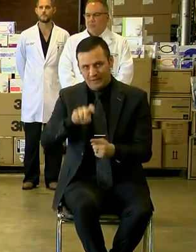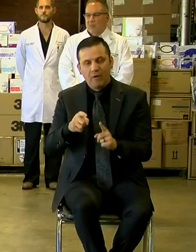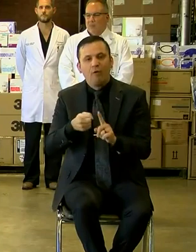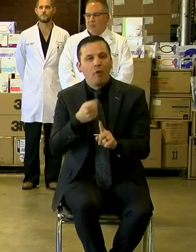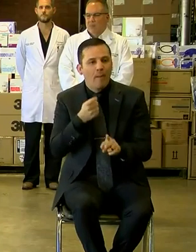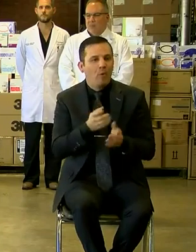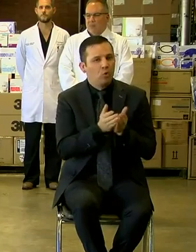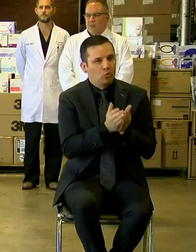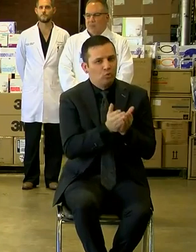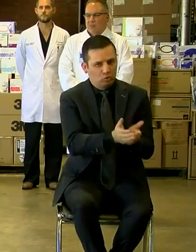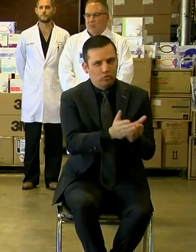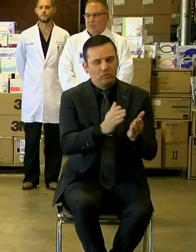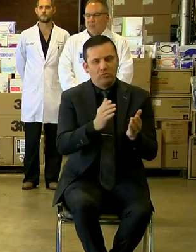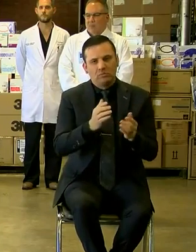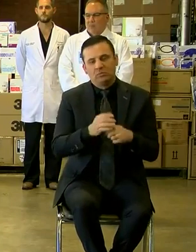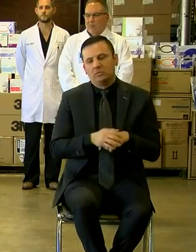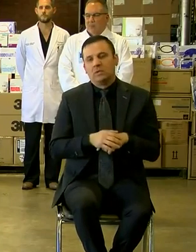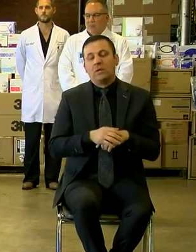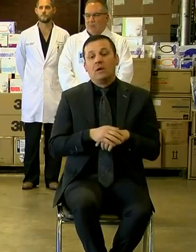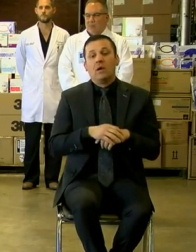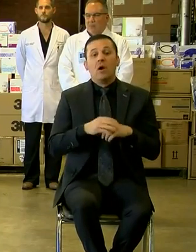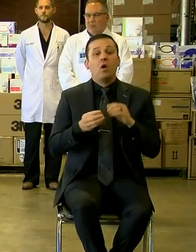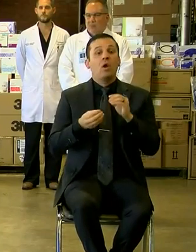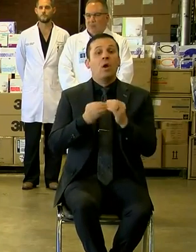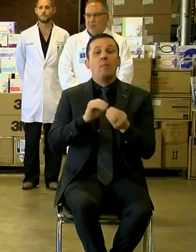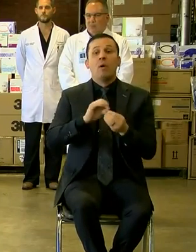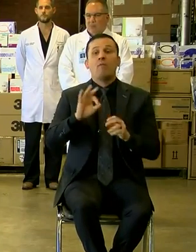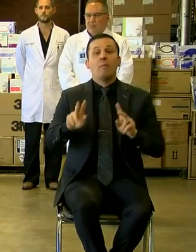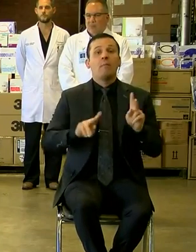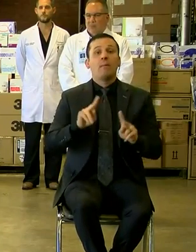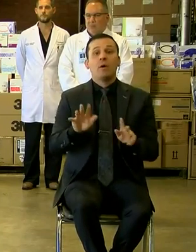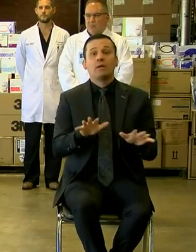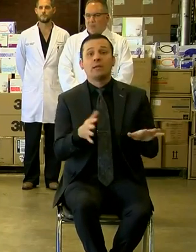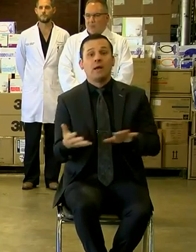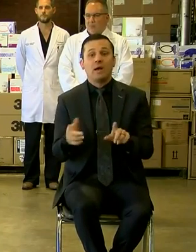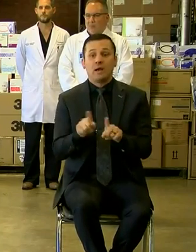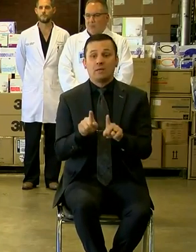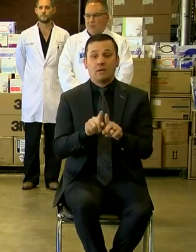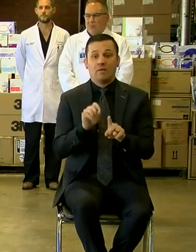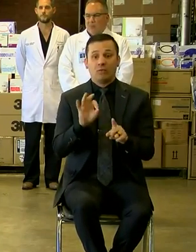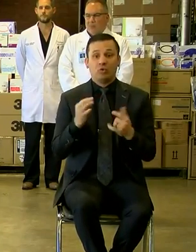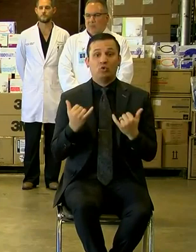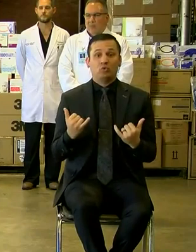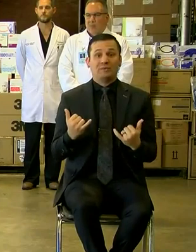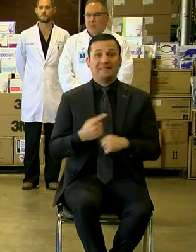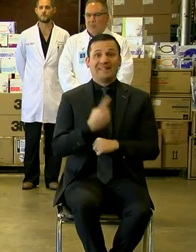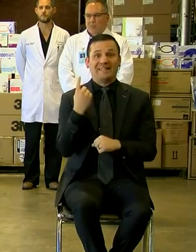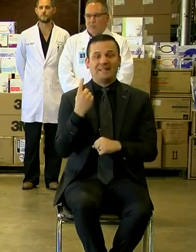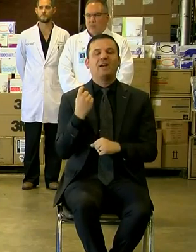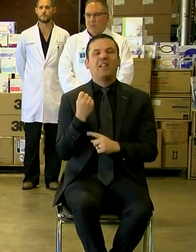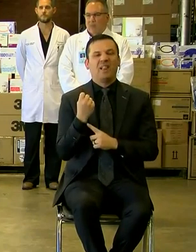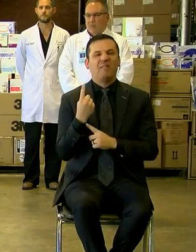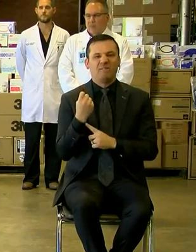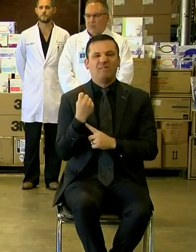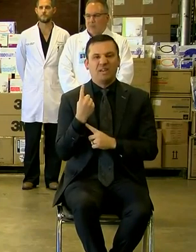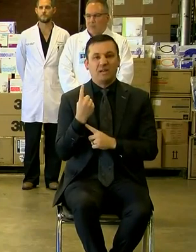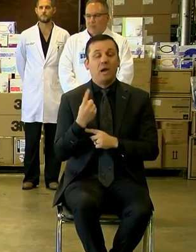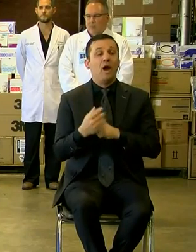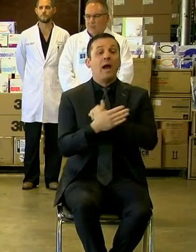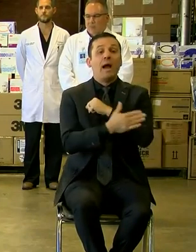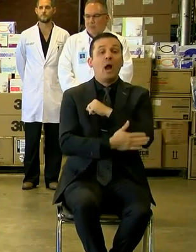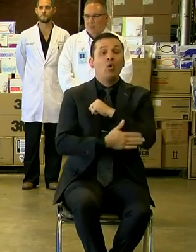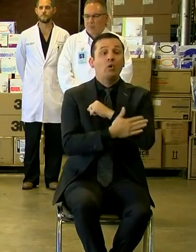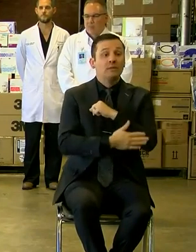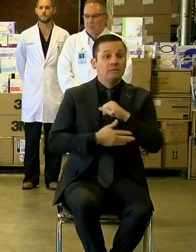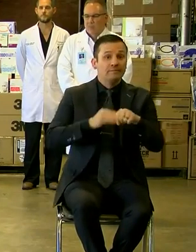cruise ships. The number of deaths as of today is now 11. The number of counties